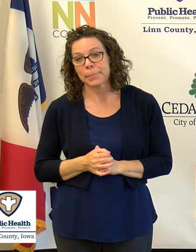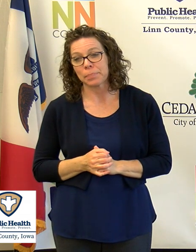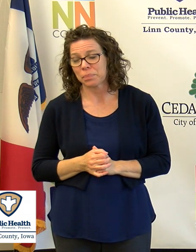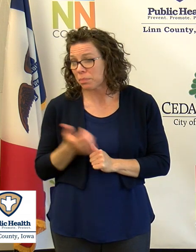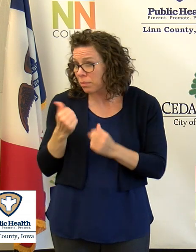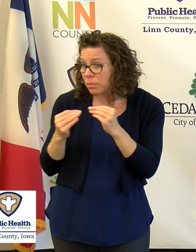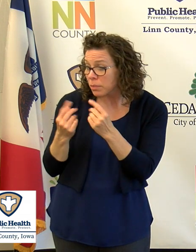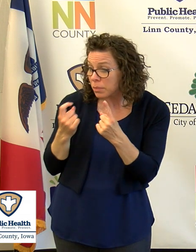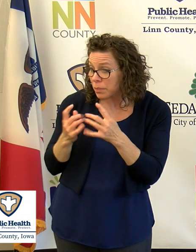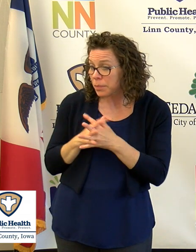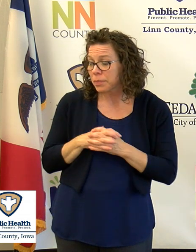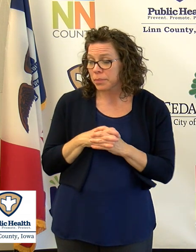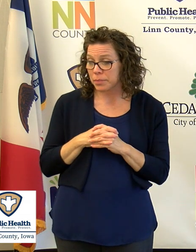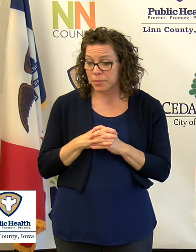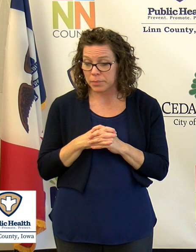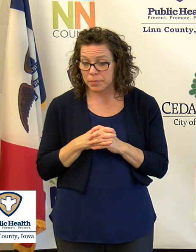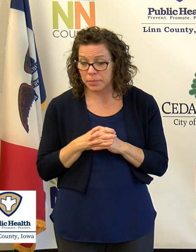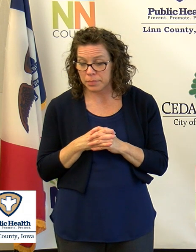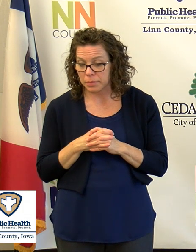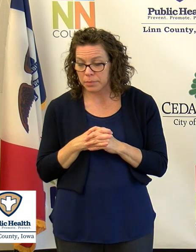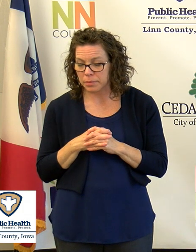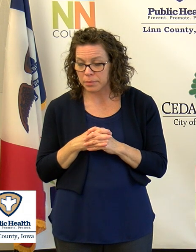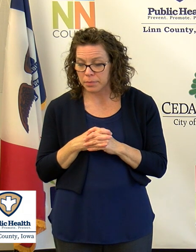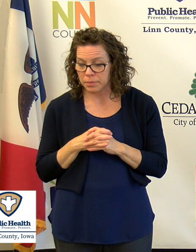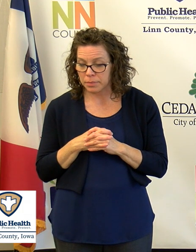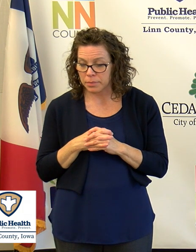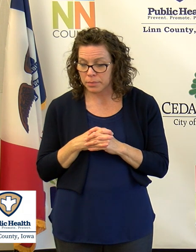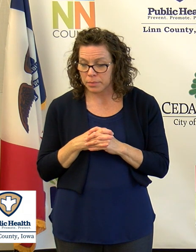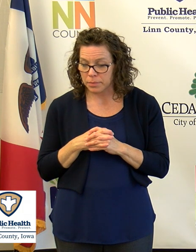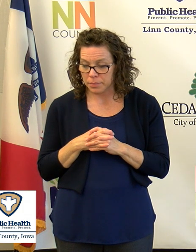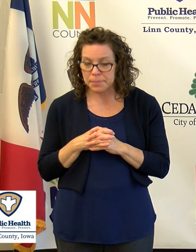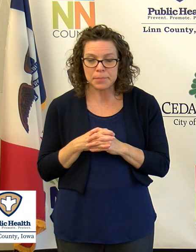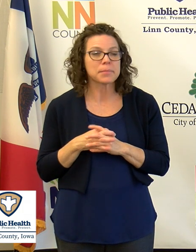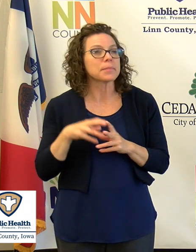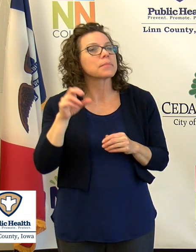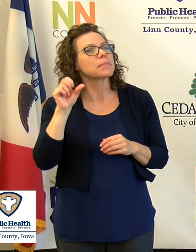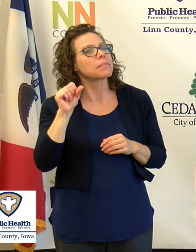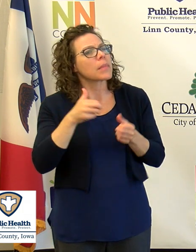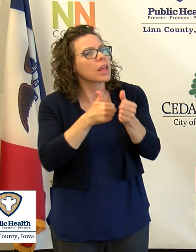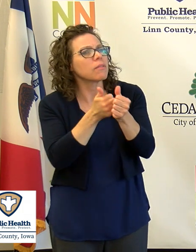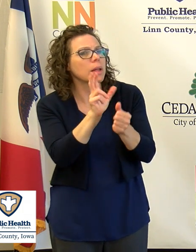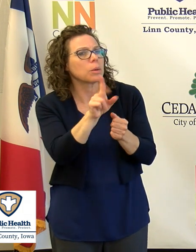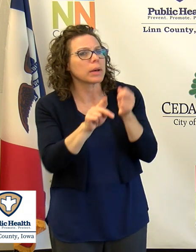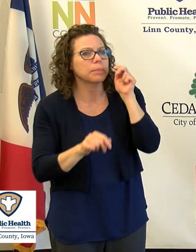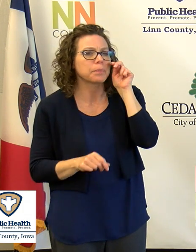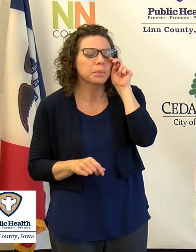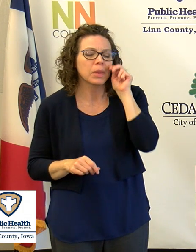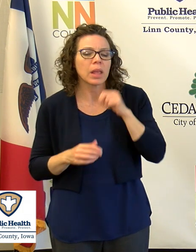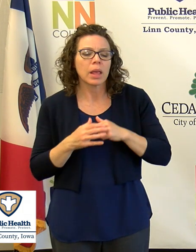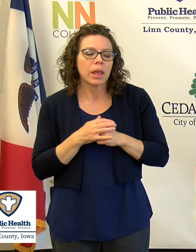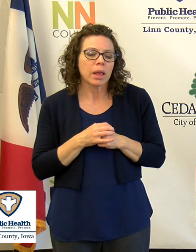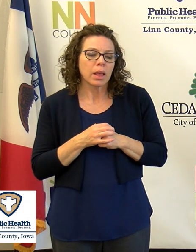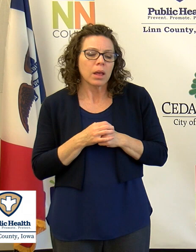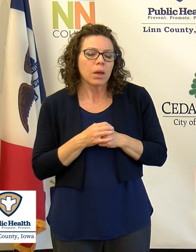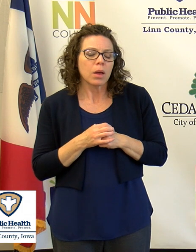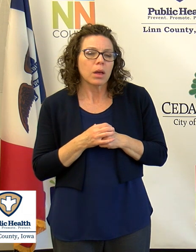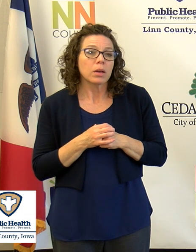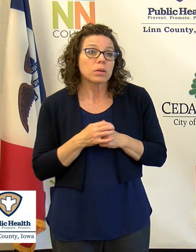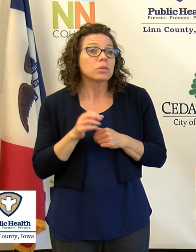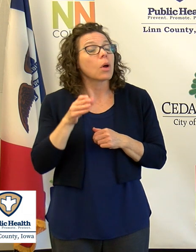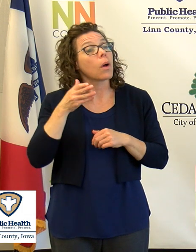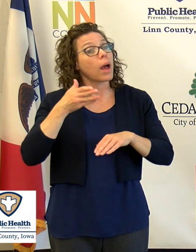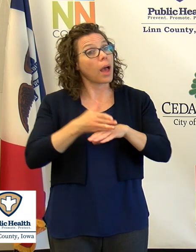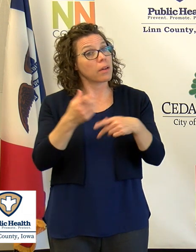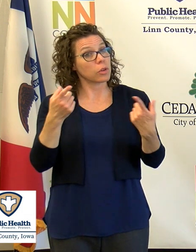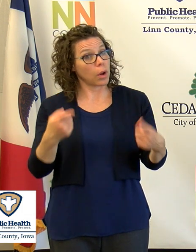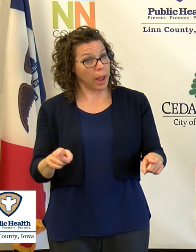Is there anything else I could help answer for you, Michaela? It does. And to follow up with that then, you know, once there is